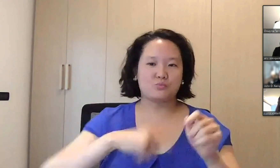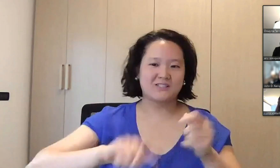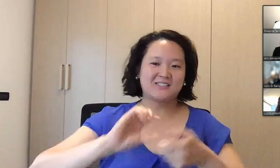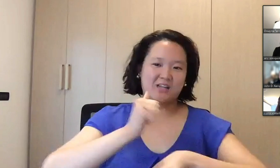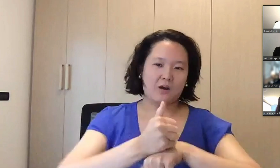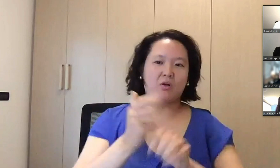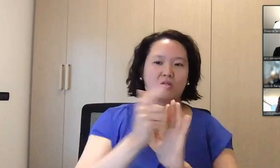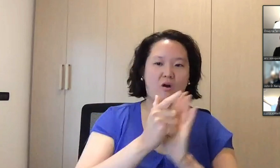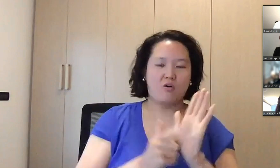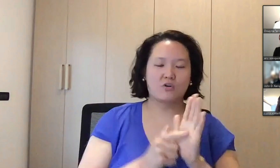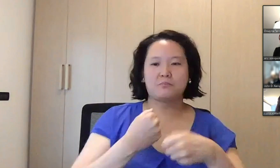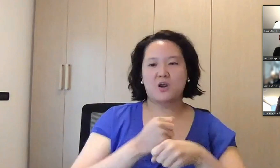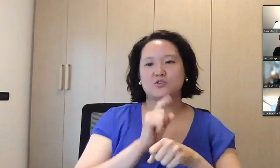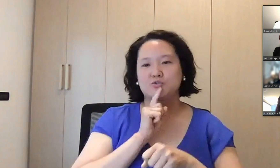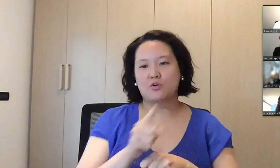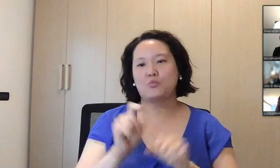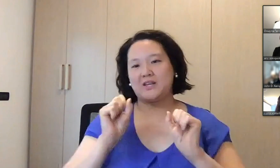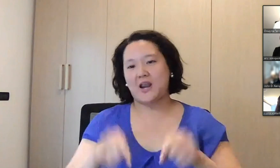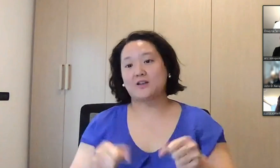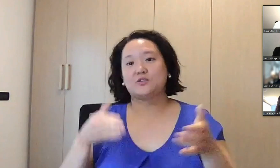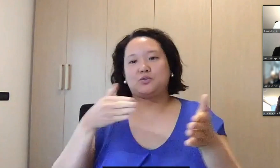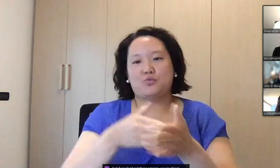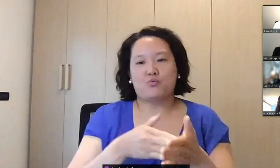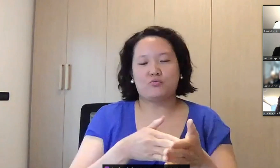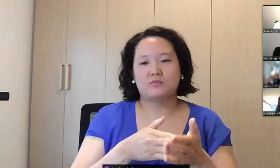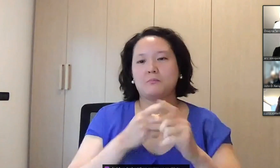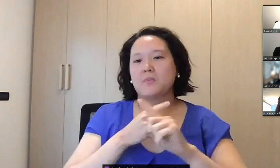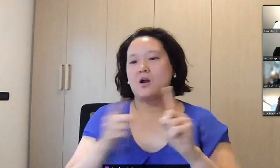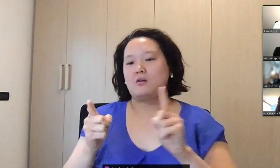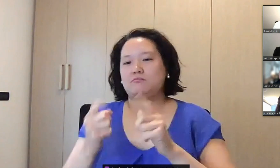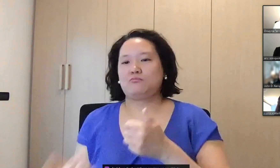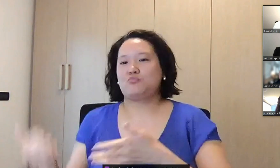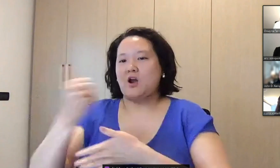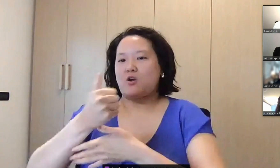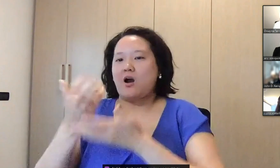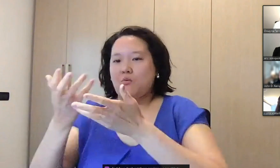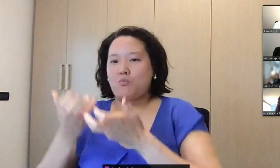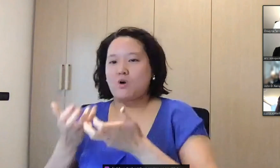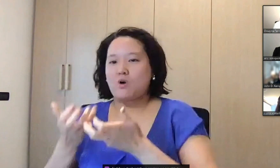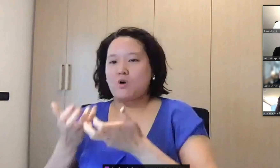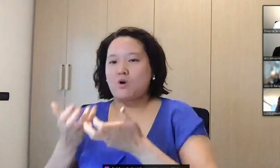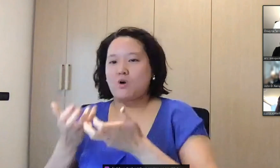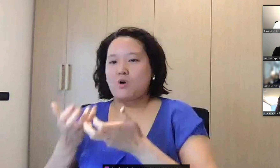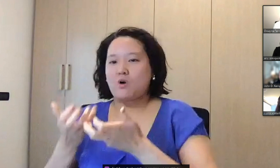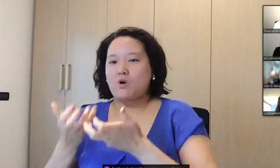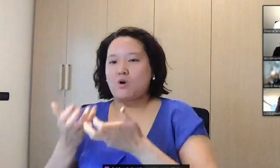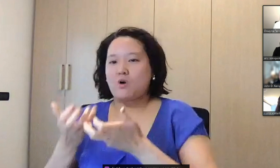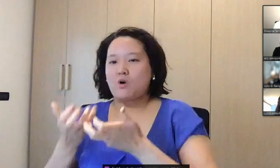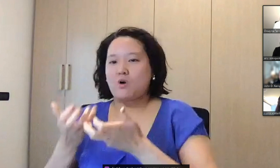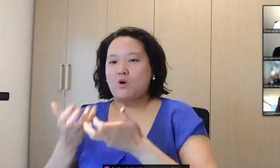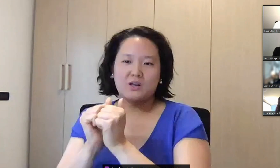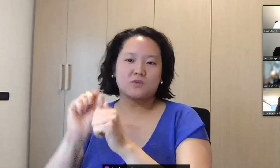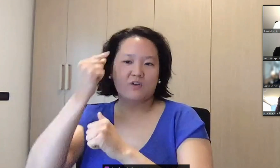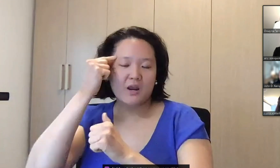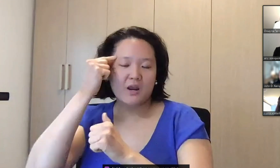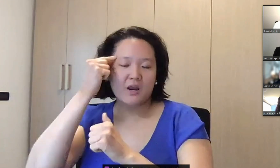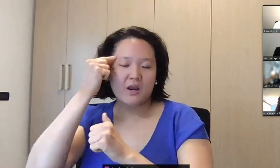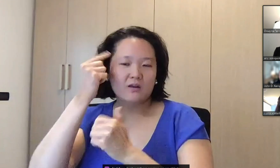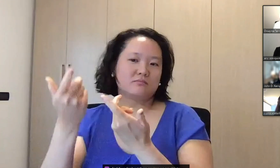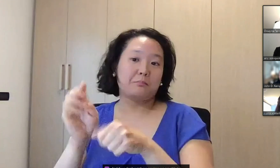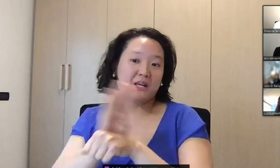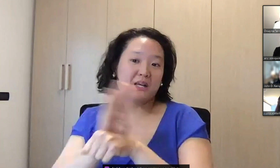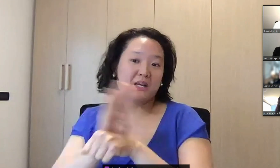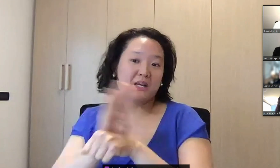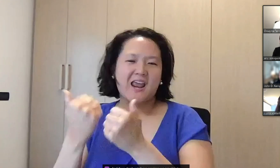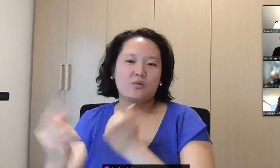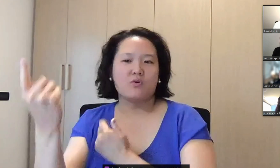services, we are able to sue. So really having those legal, legal protections, which kind of relates to the comments that you were saying